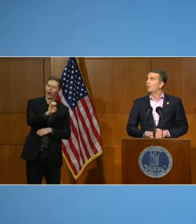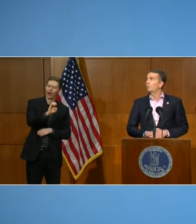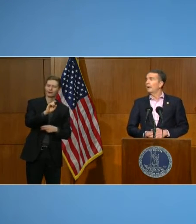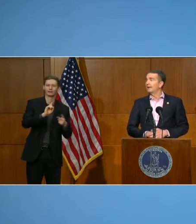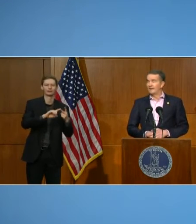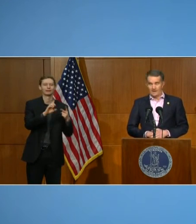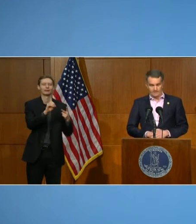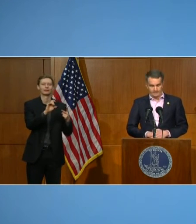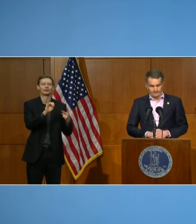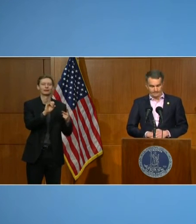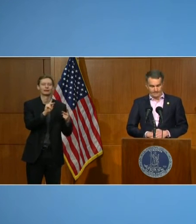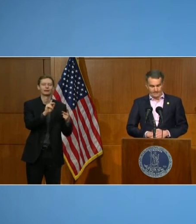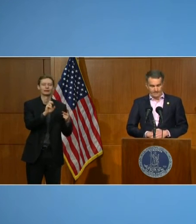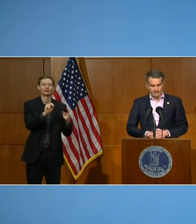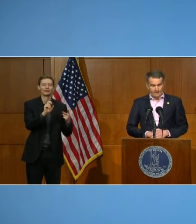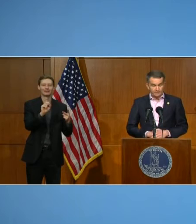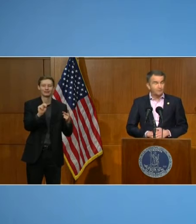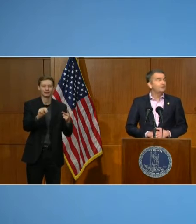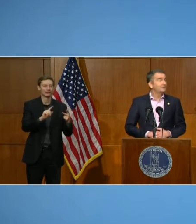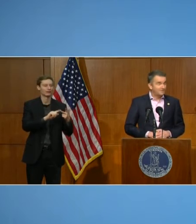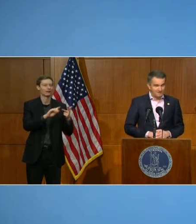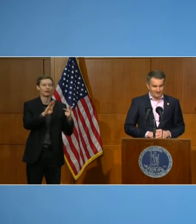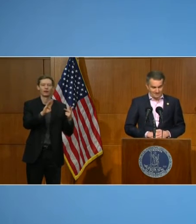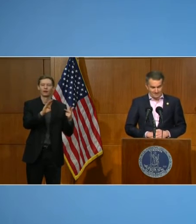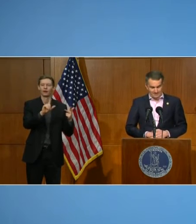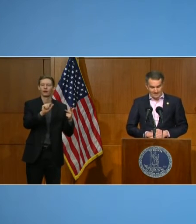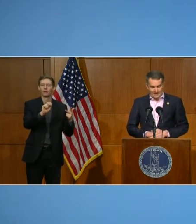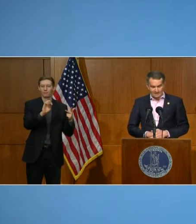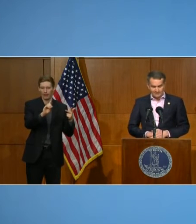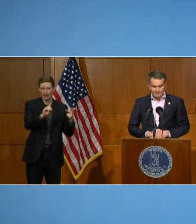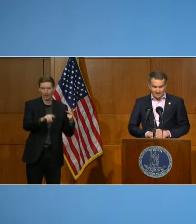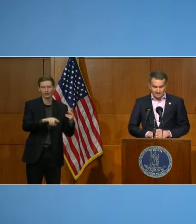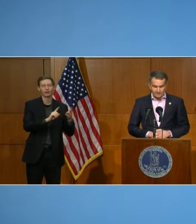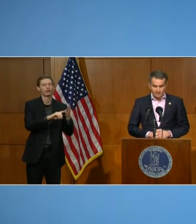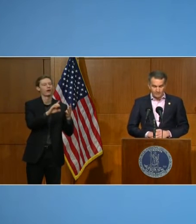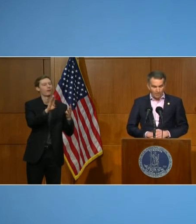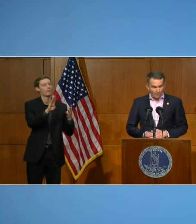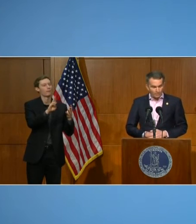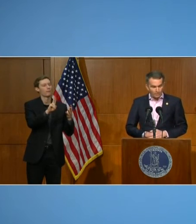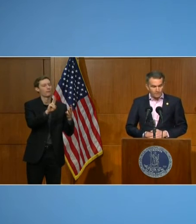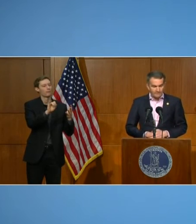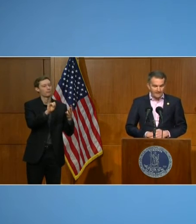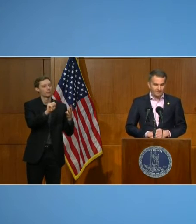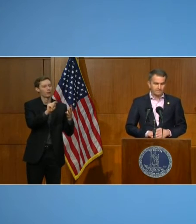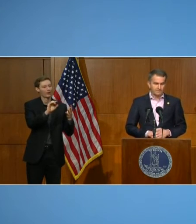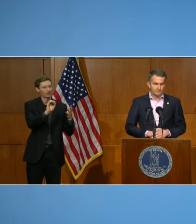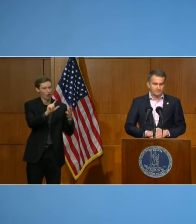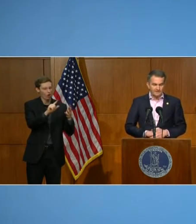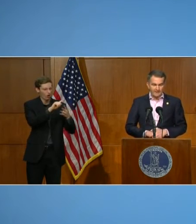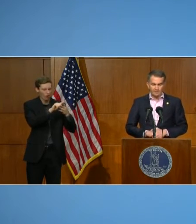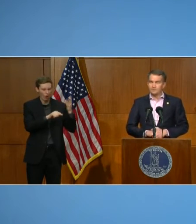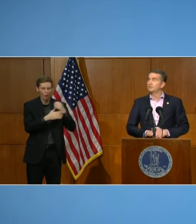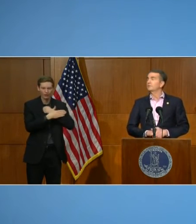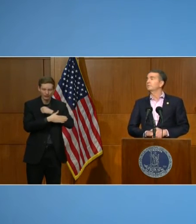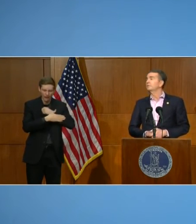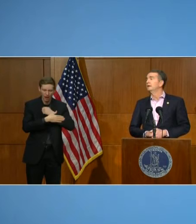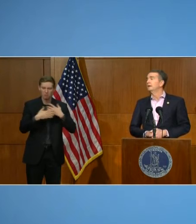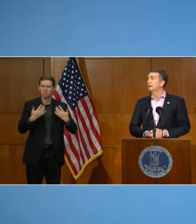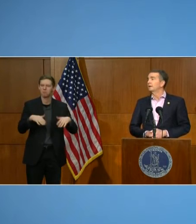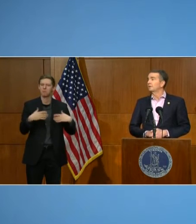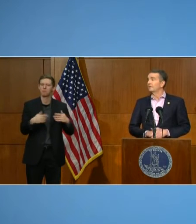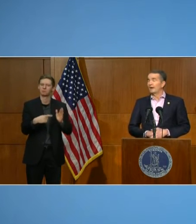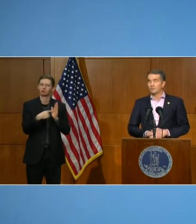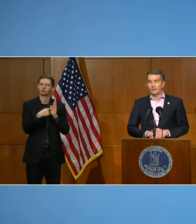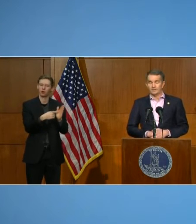or Bland County. That's good to see. And it's a testament to the hard work of the health districts and health systems